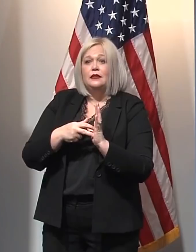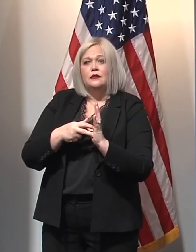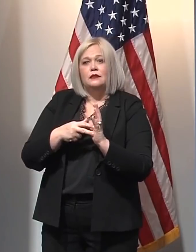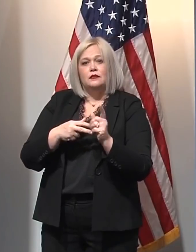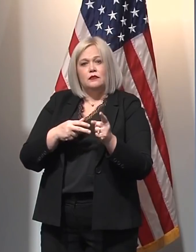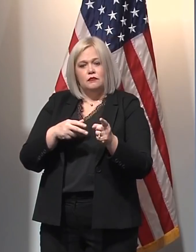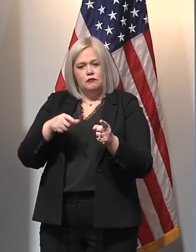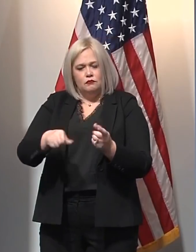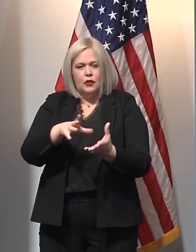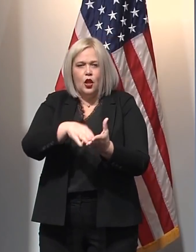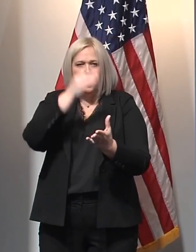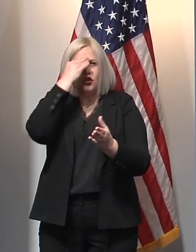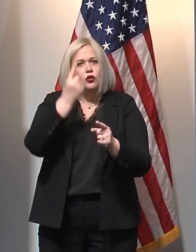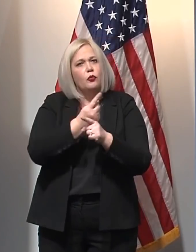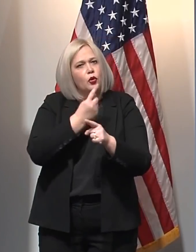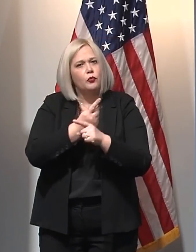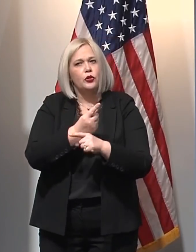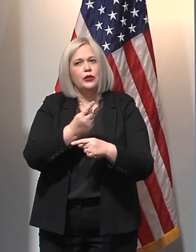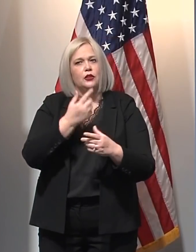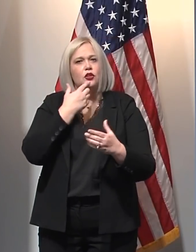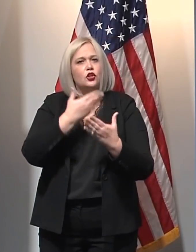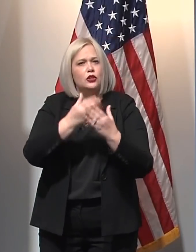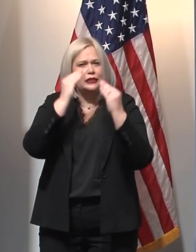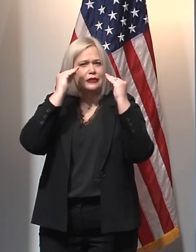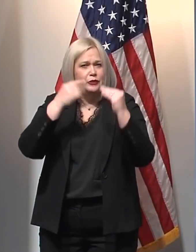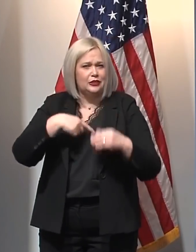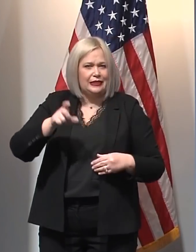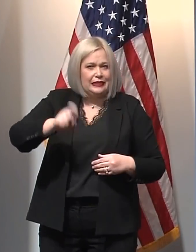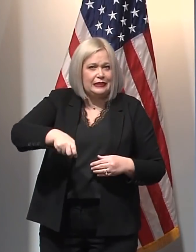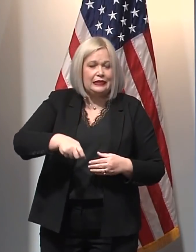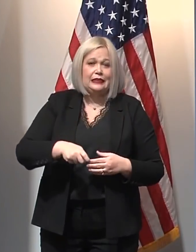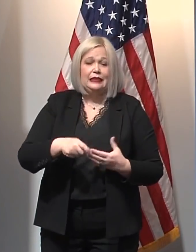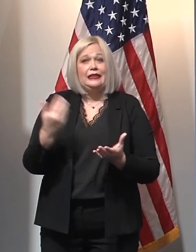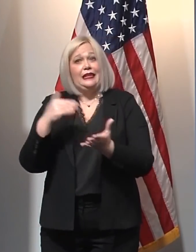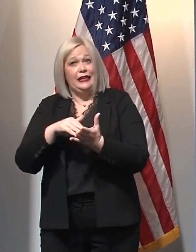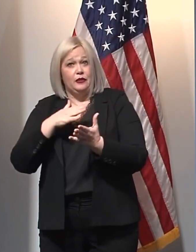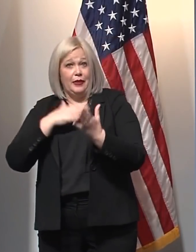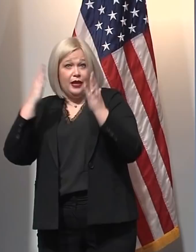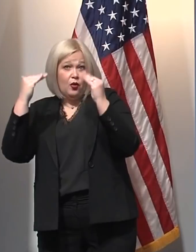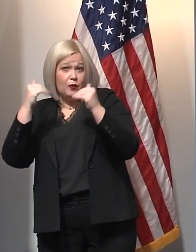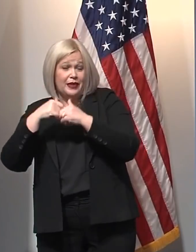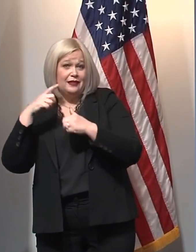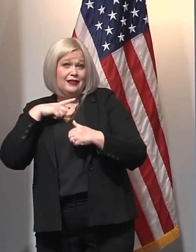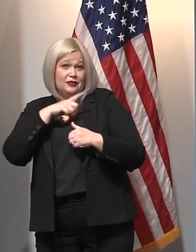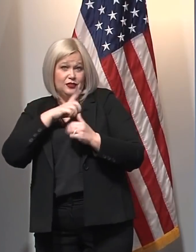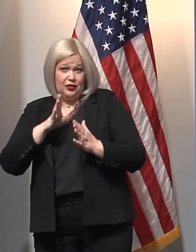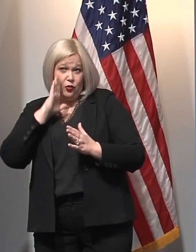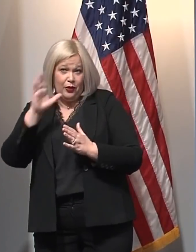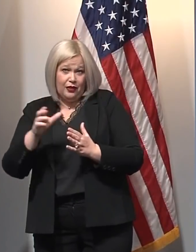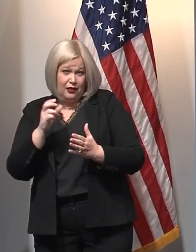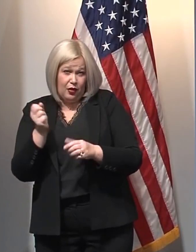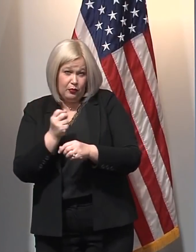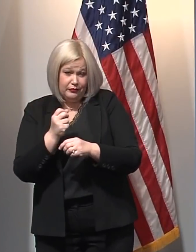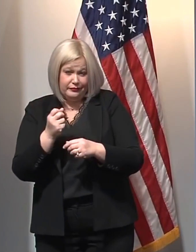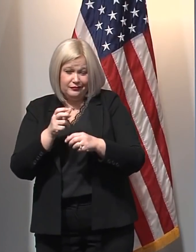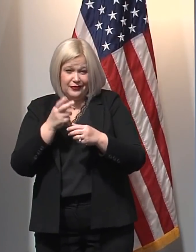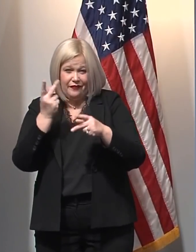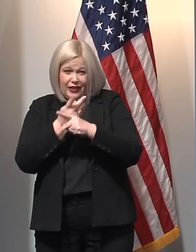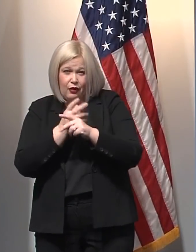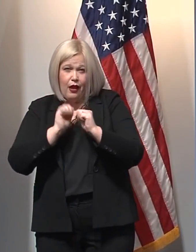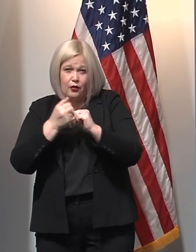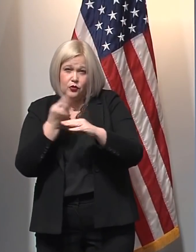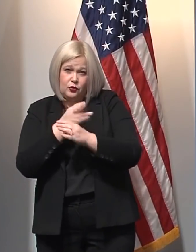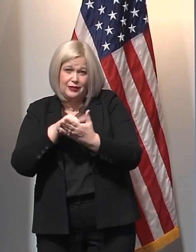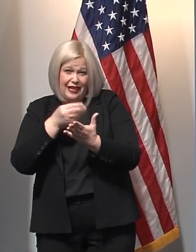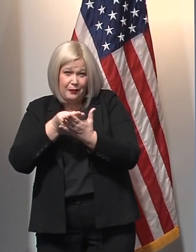earn the quality education they need. And that's why again is my hope that the legislature will appropriate these federal dollars